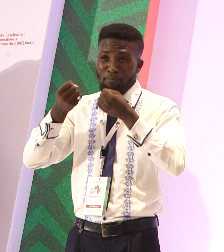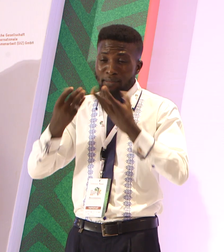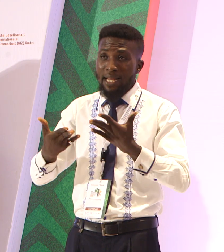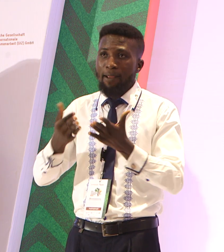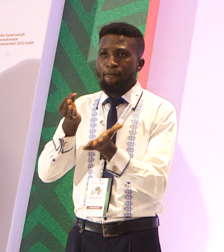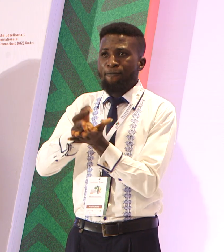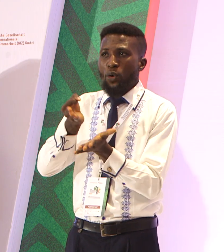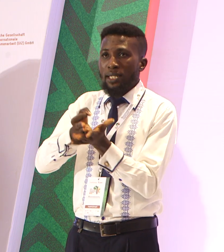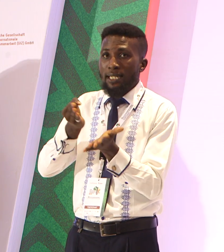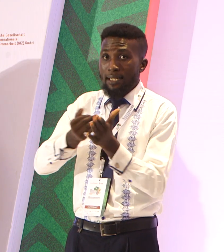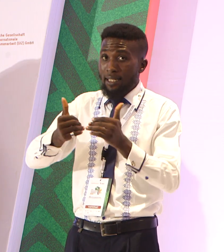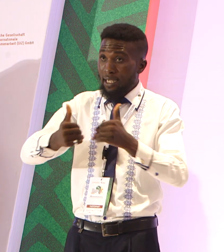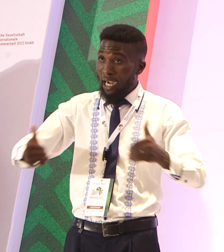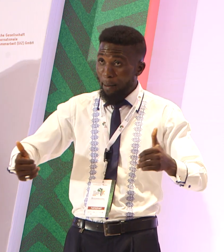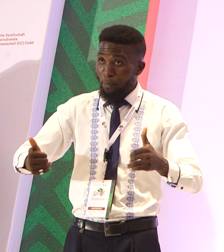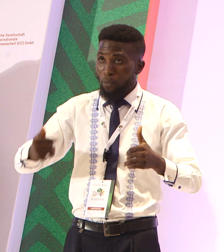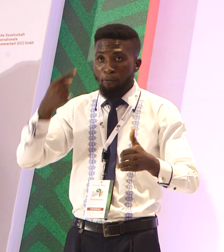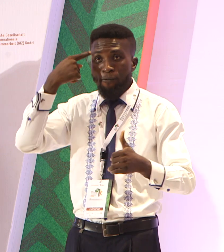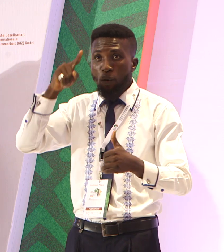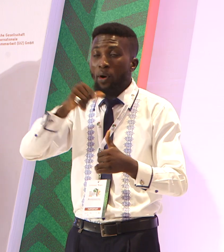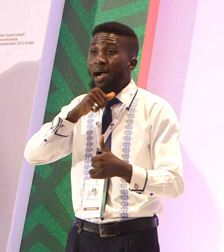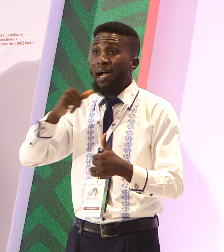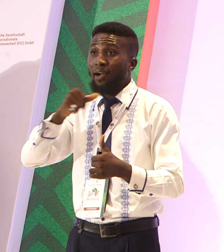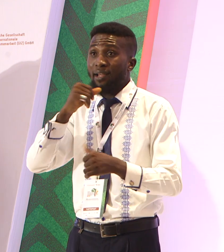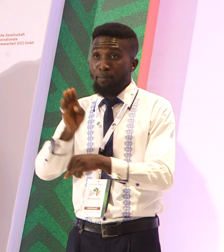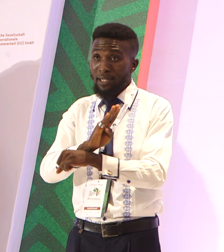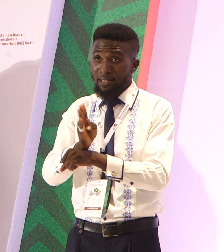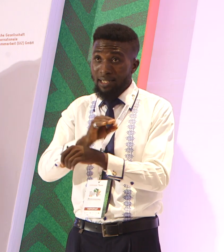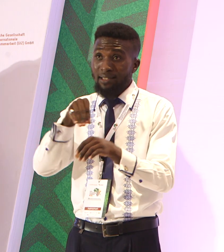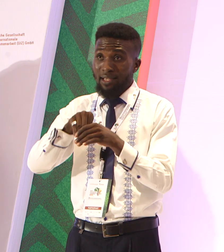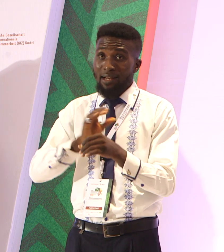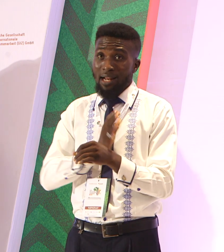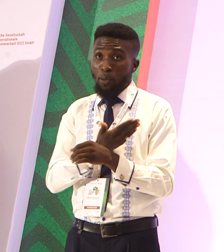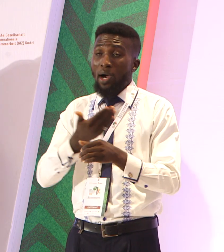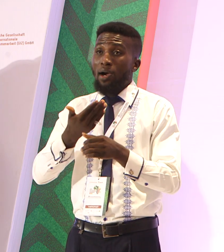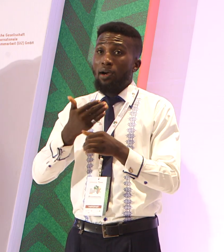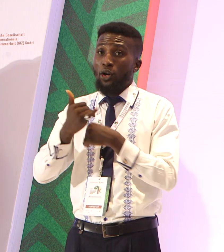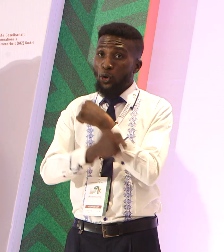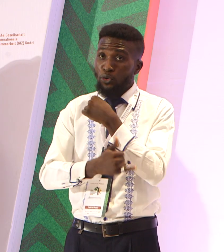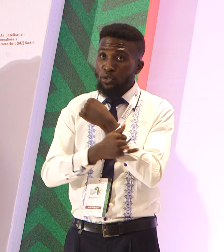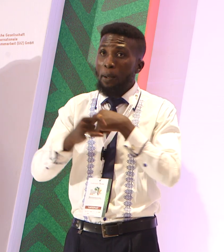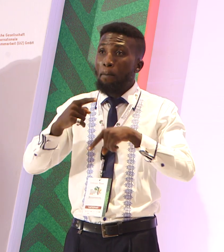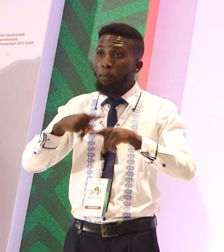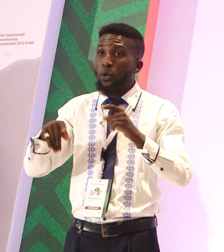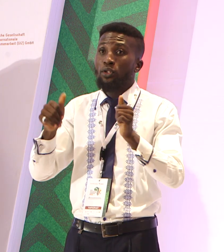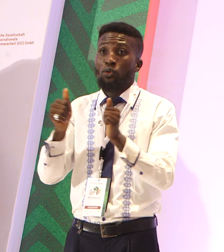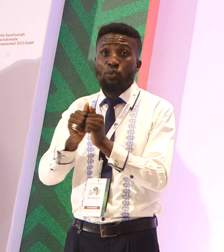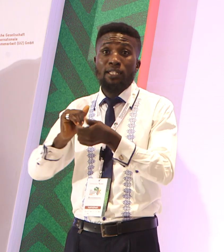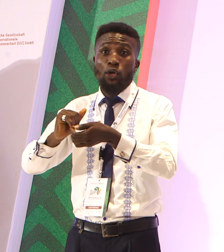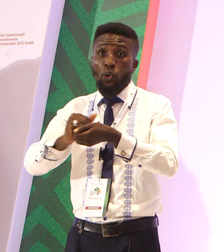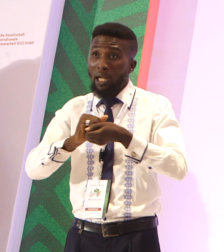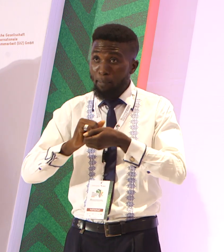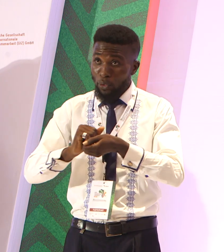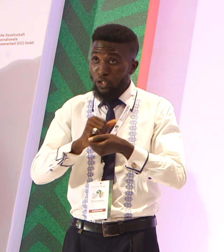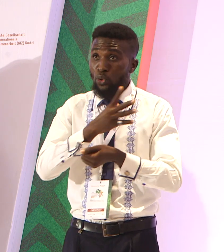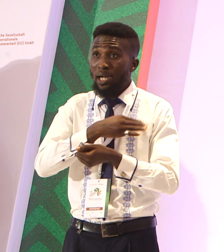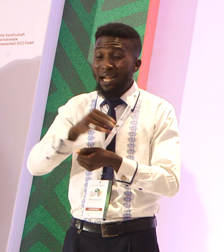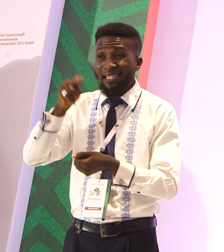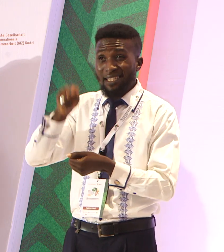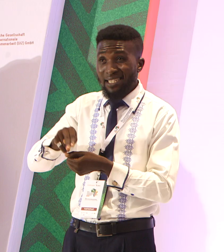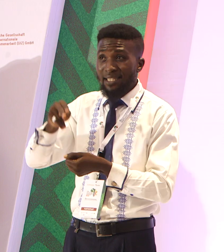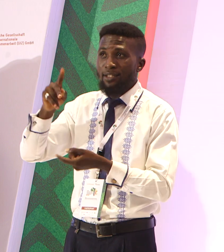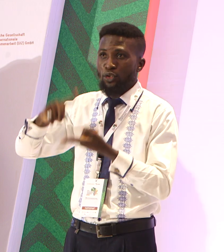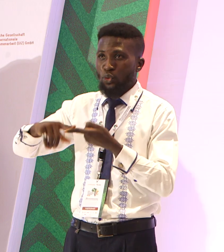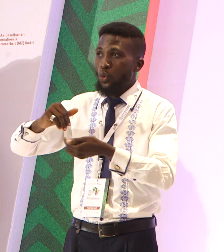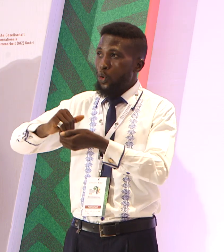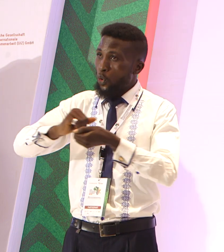agribusinesses across the country, but with collaboration and the will for people to collaborate, this gap can be closed. Not